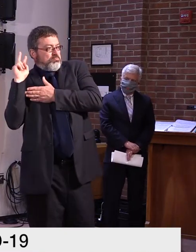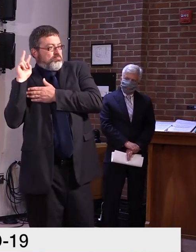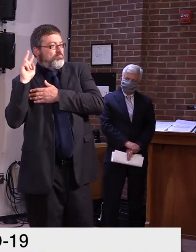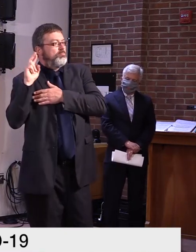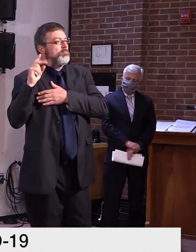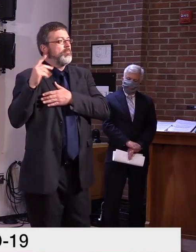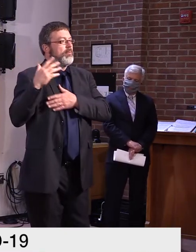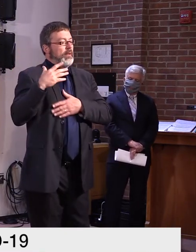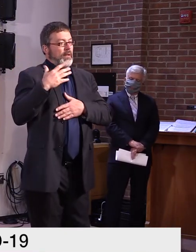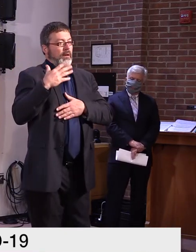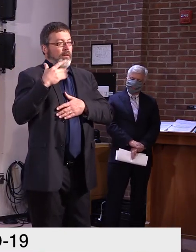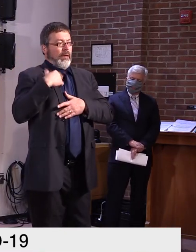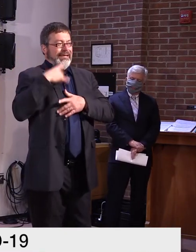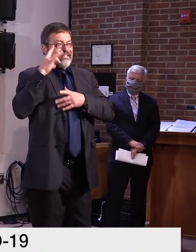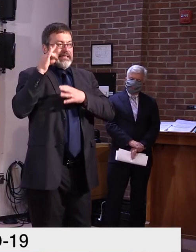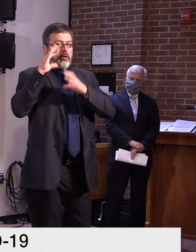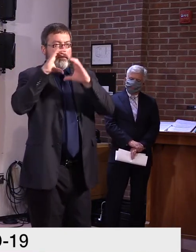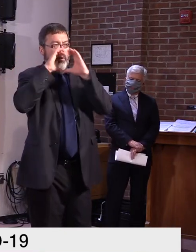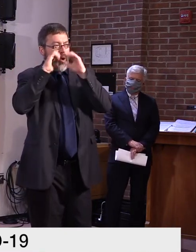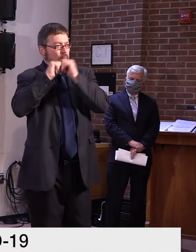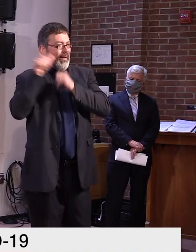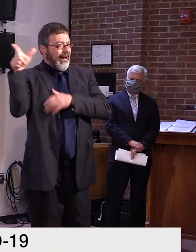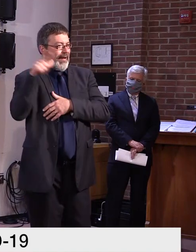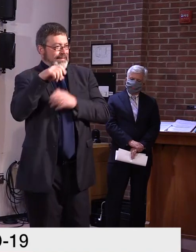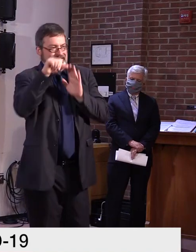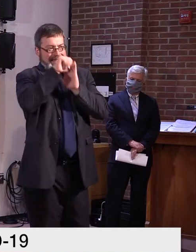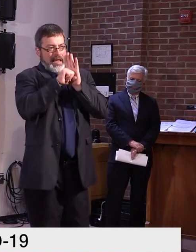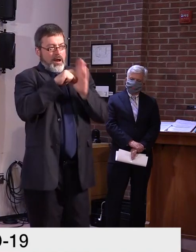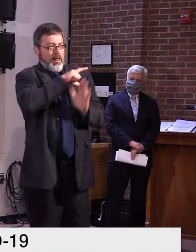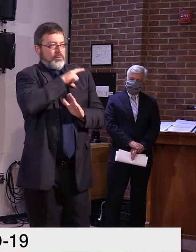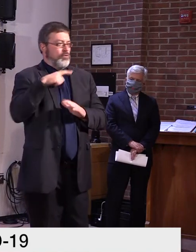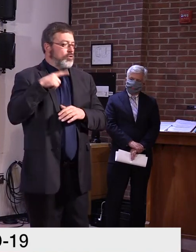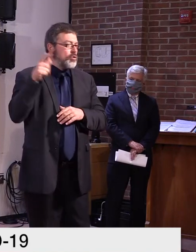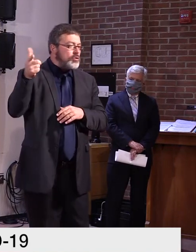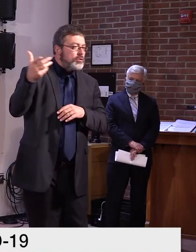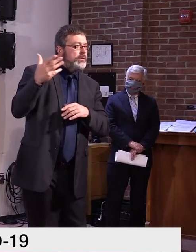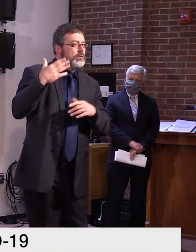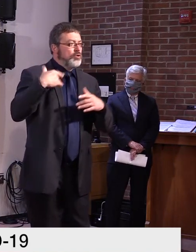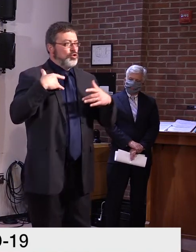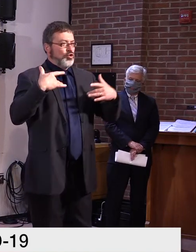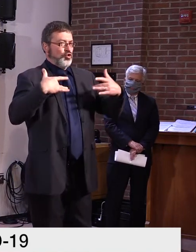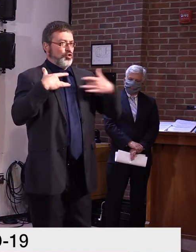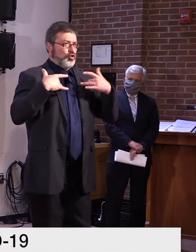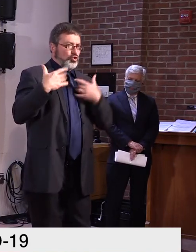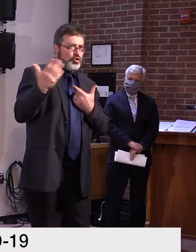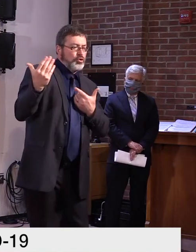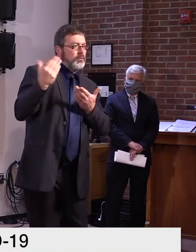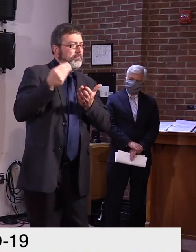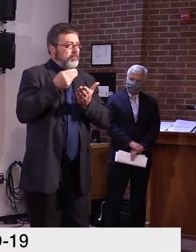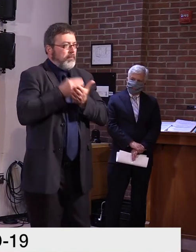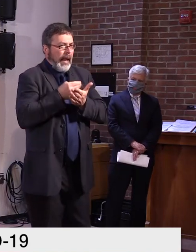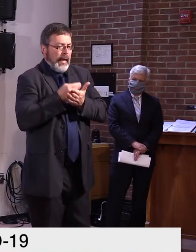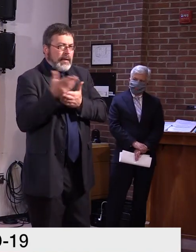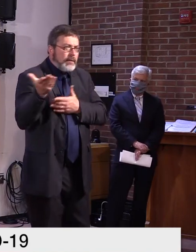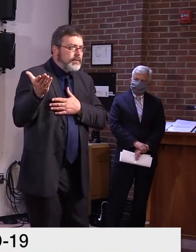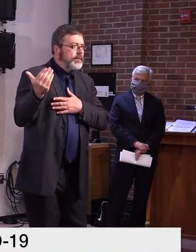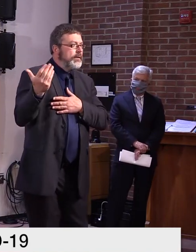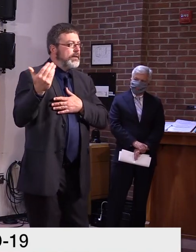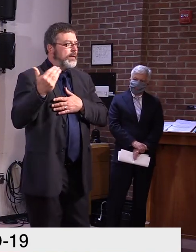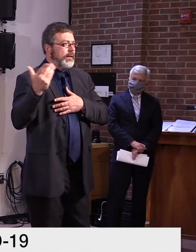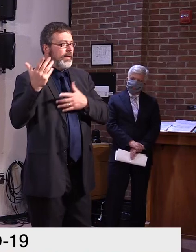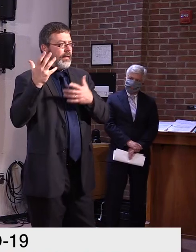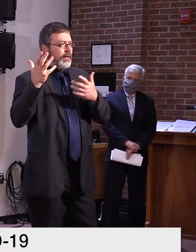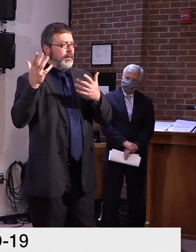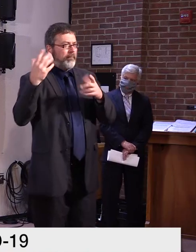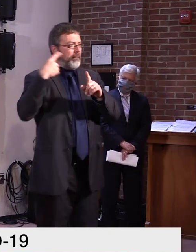at financial risks, financial peril, I believe, uh, with, uh, with some of the lawsuits that are coming forward. Um,